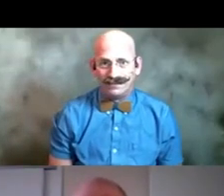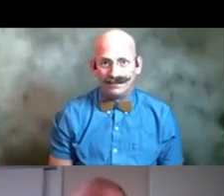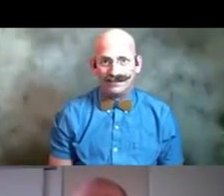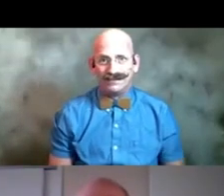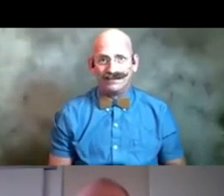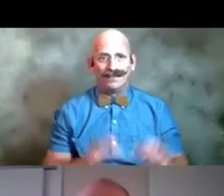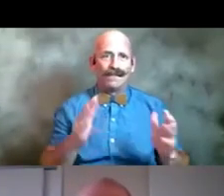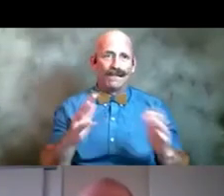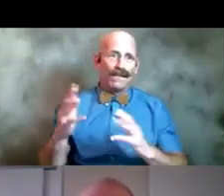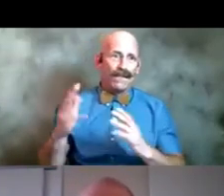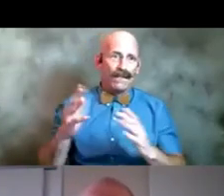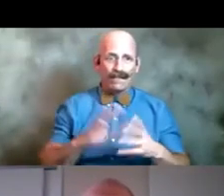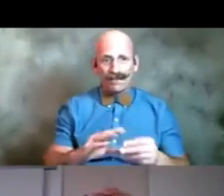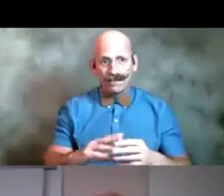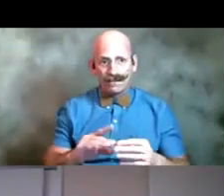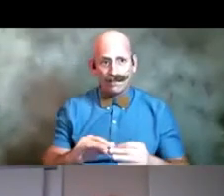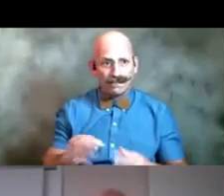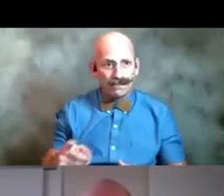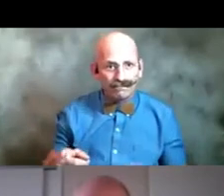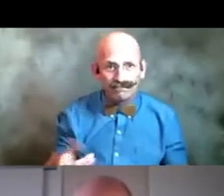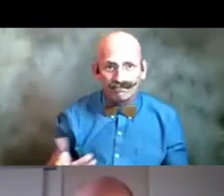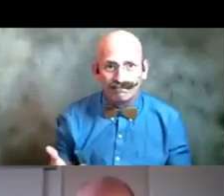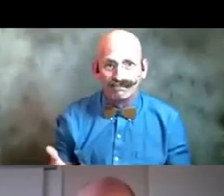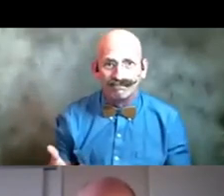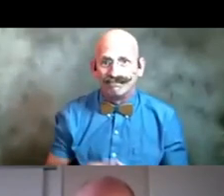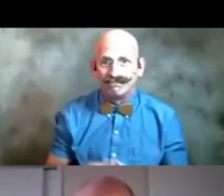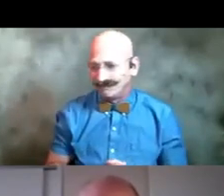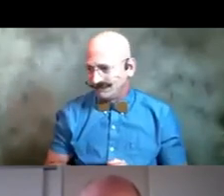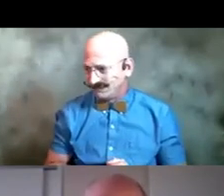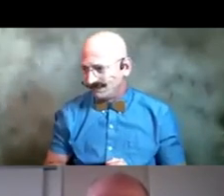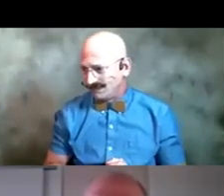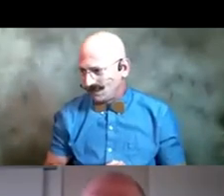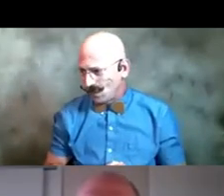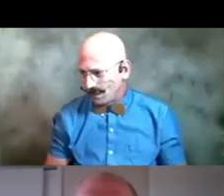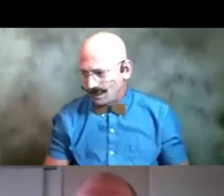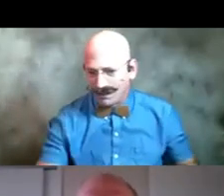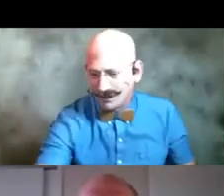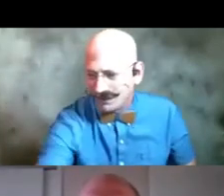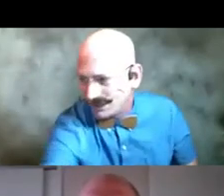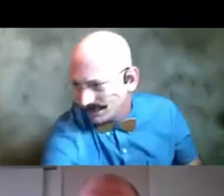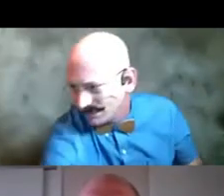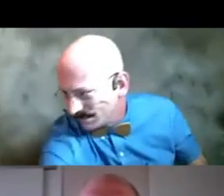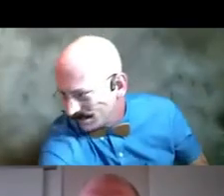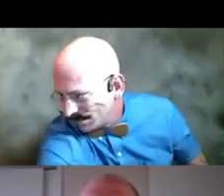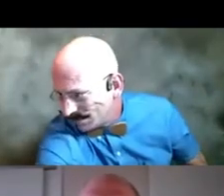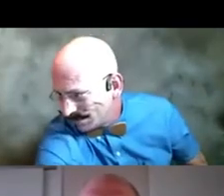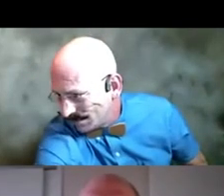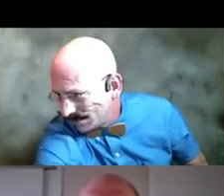la doris yes good i love seeing everybody's living rooms